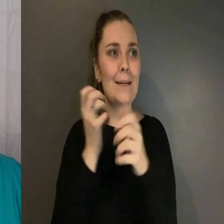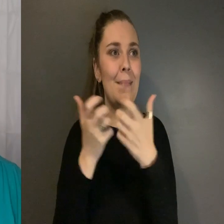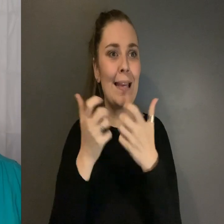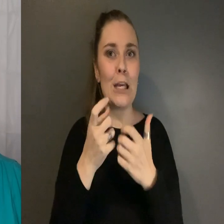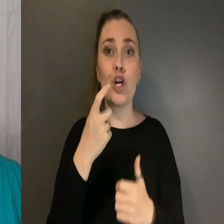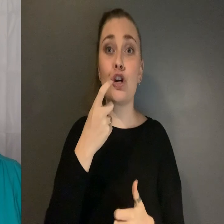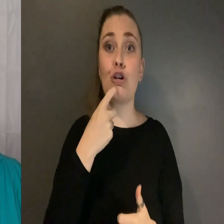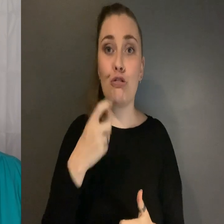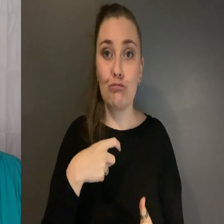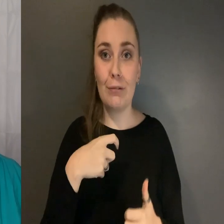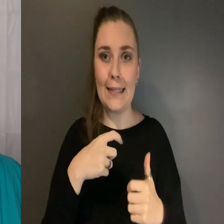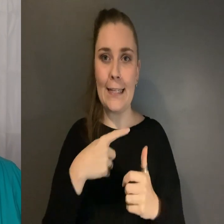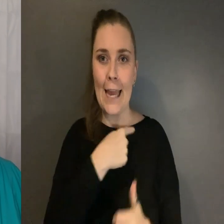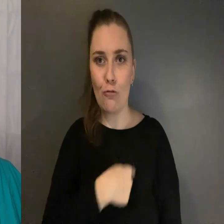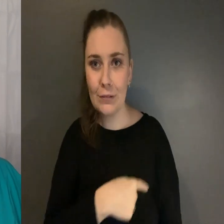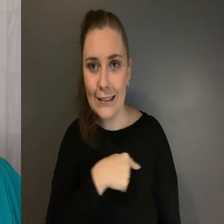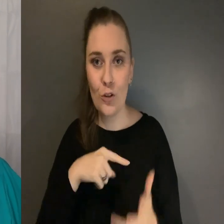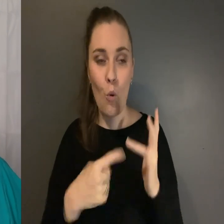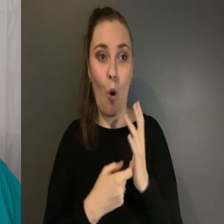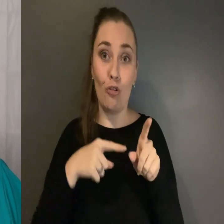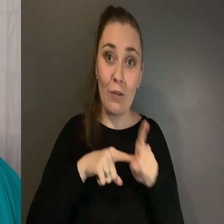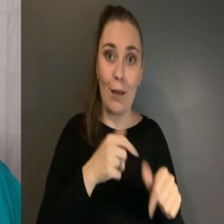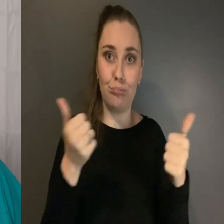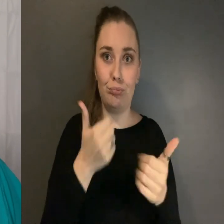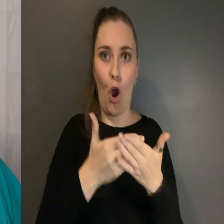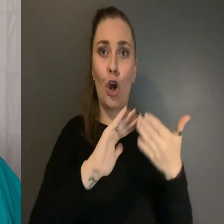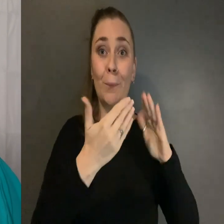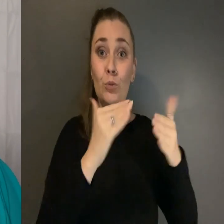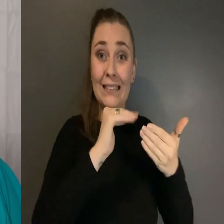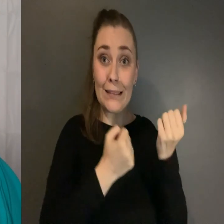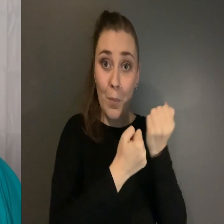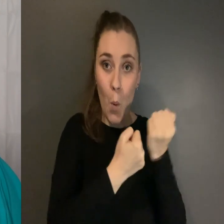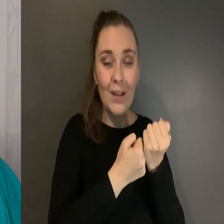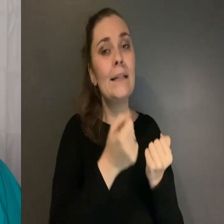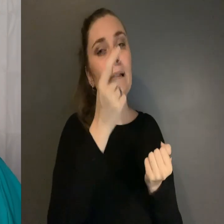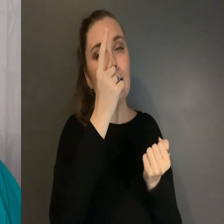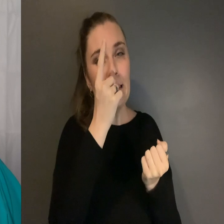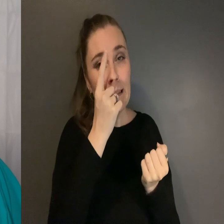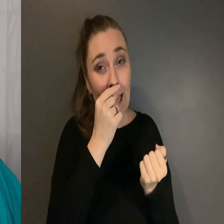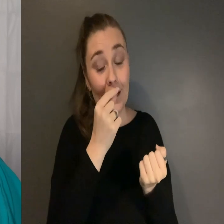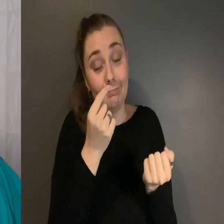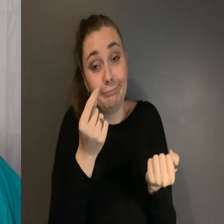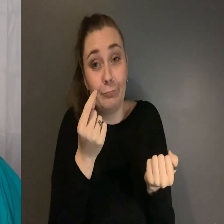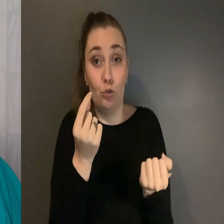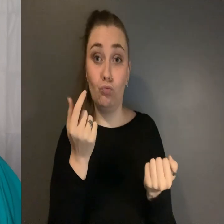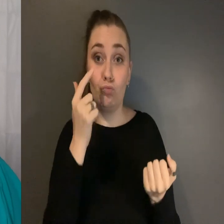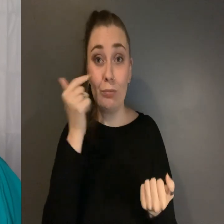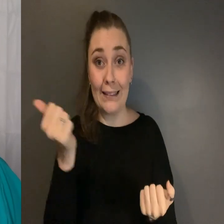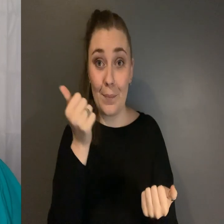guarantees and relies a lot on community support Can quite reasonably raise a lot of